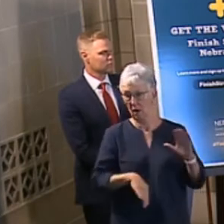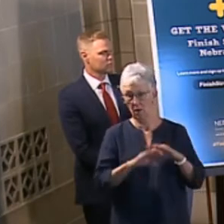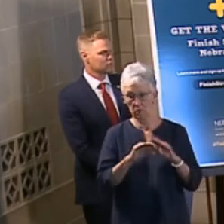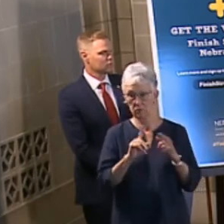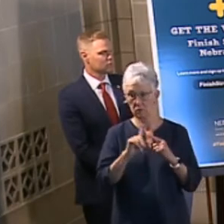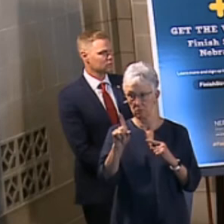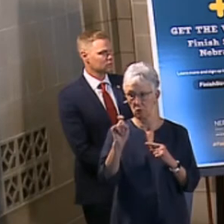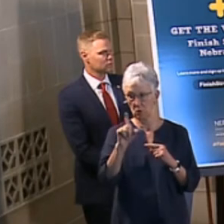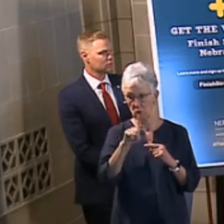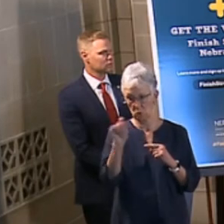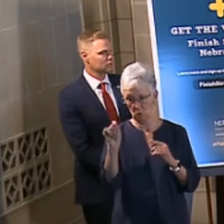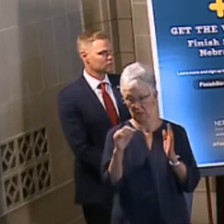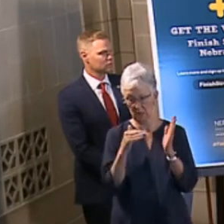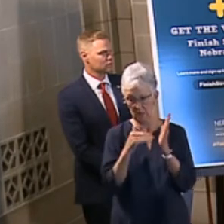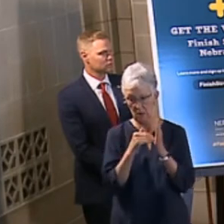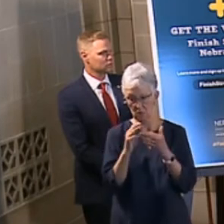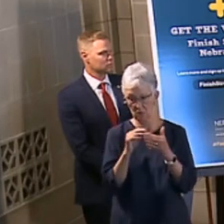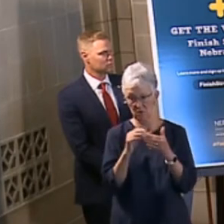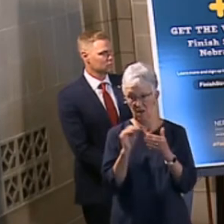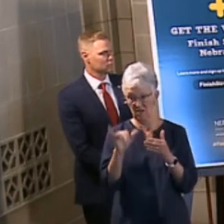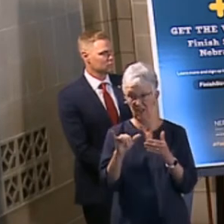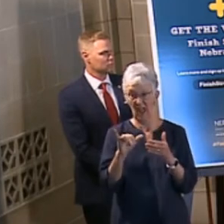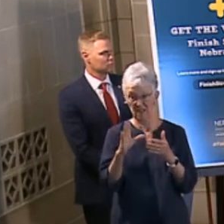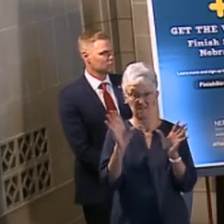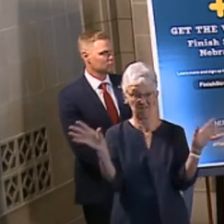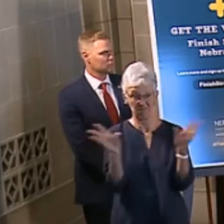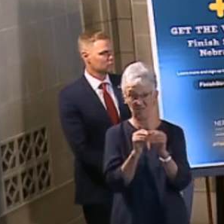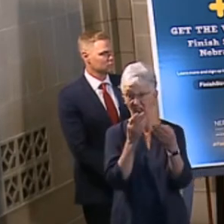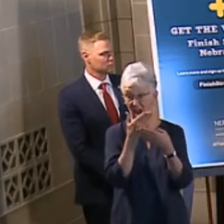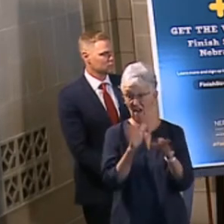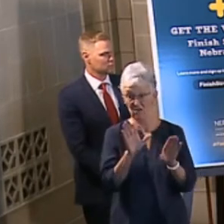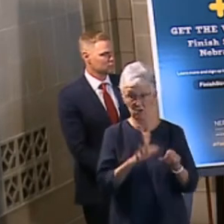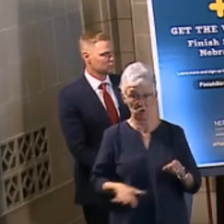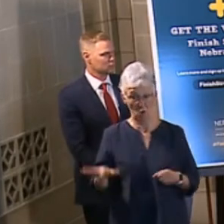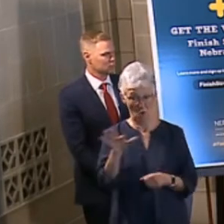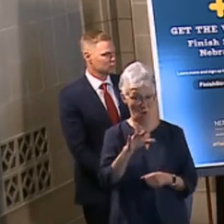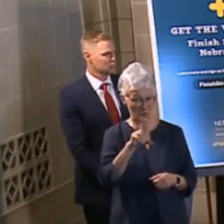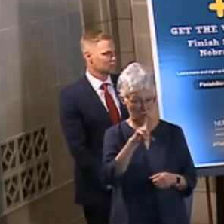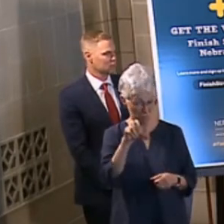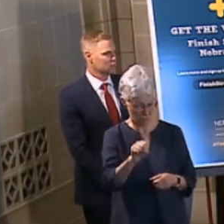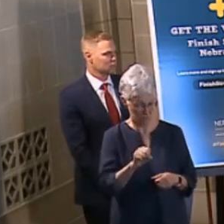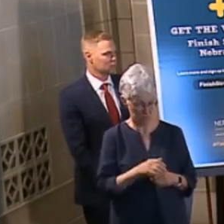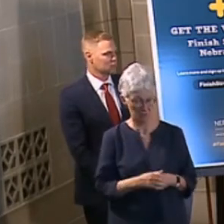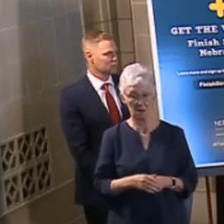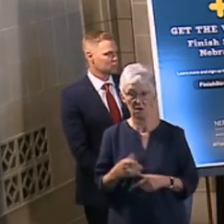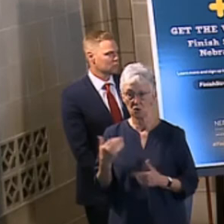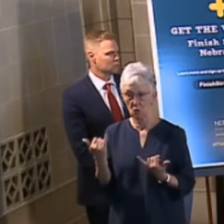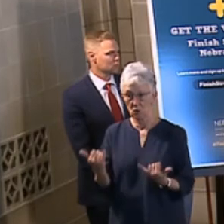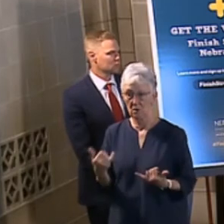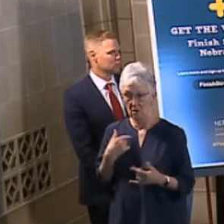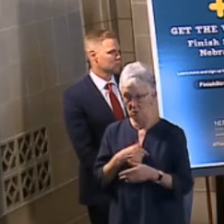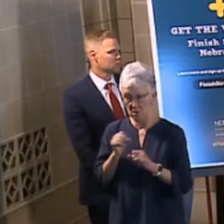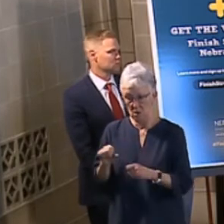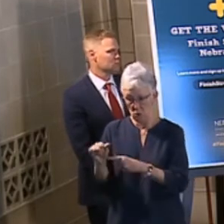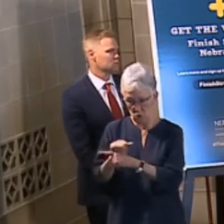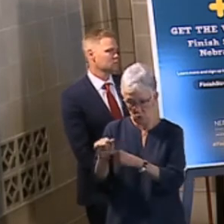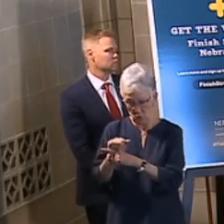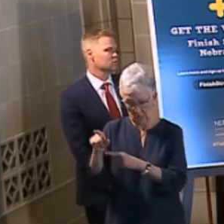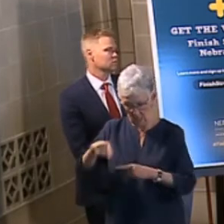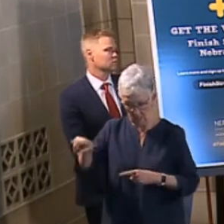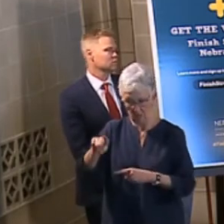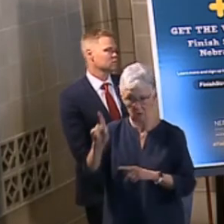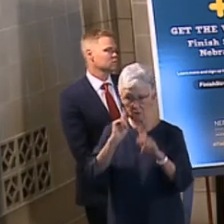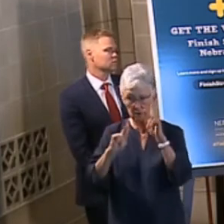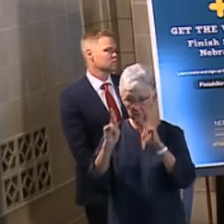,000. Financial professionals are often the first to recognize the signs that a vulnerable or senior adult is being financially exploited.